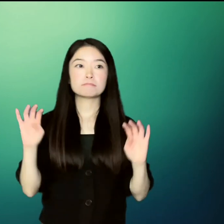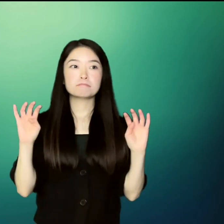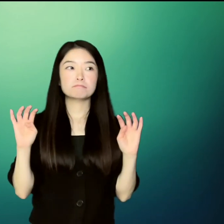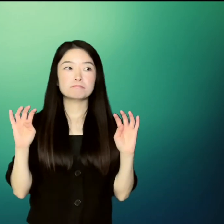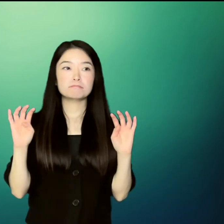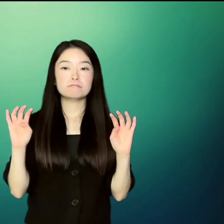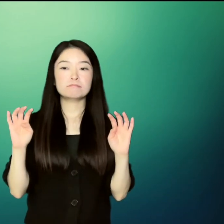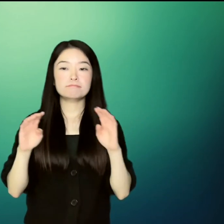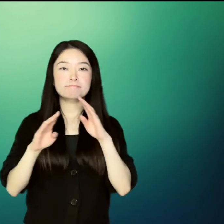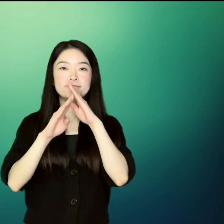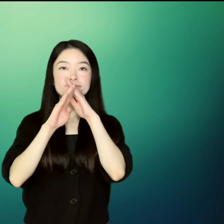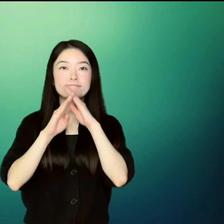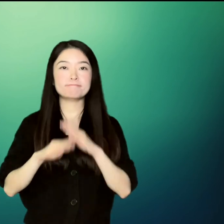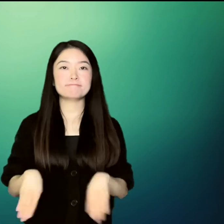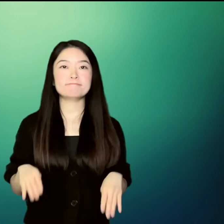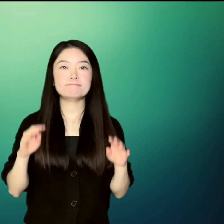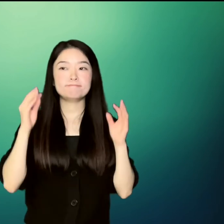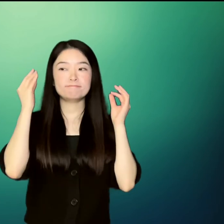Everyone thought about this.